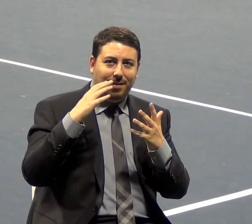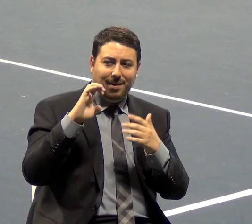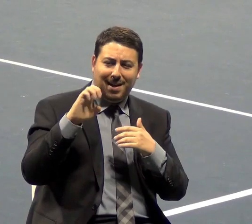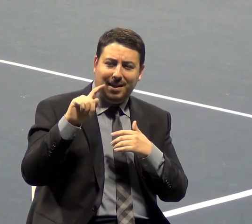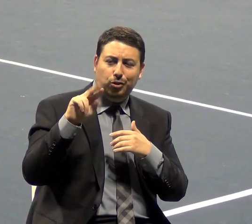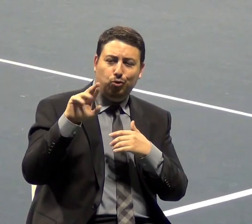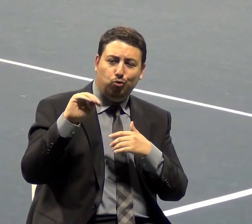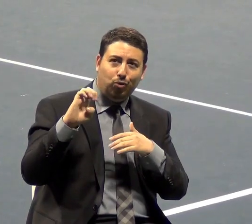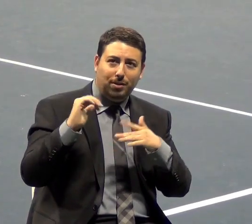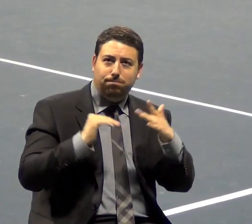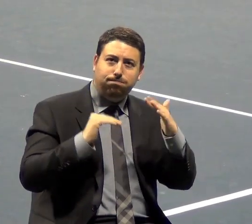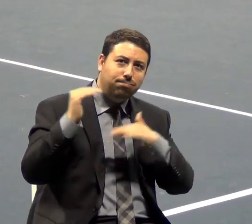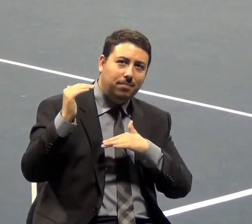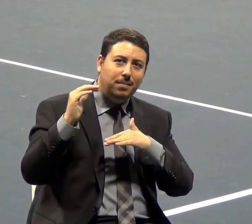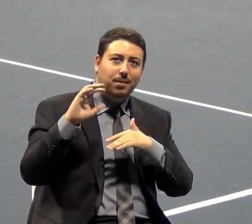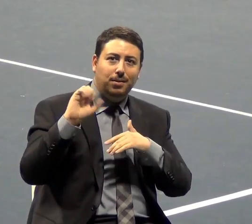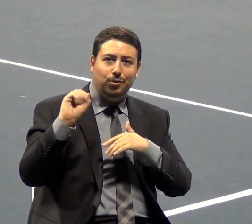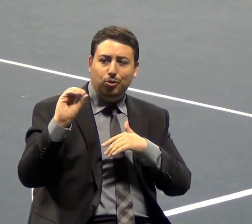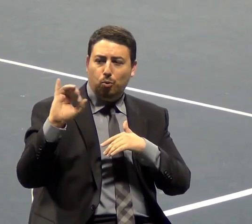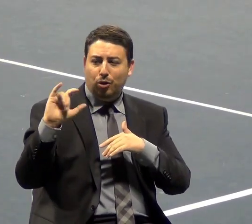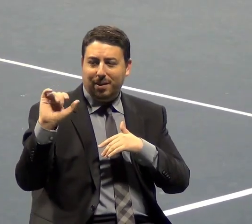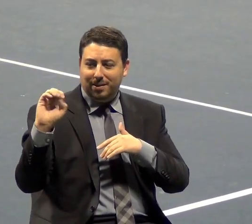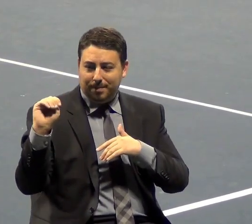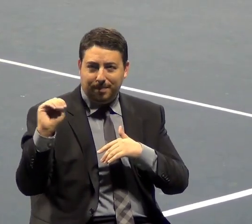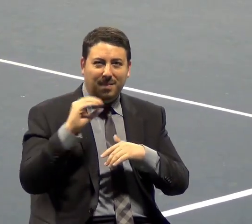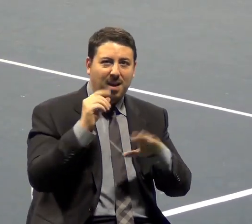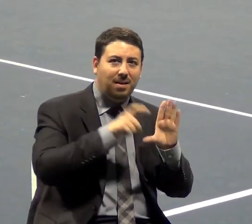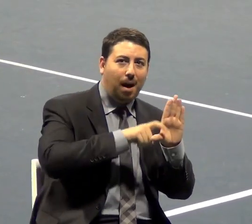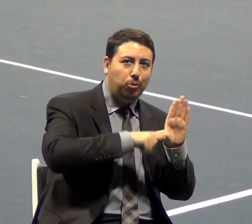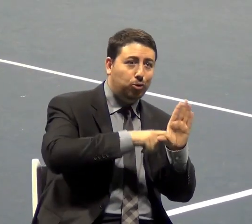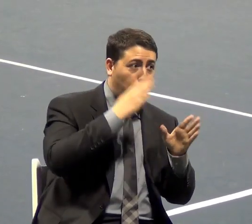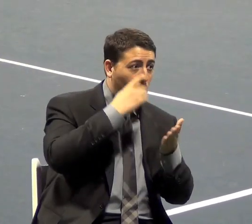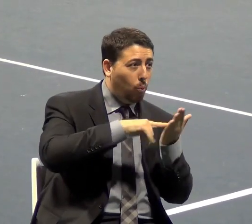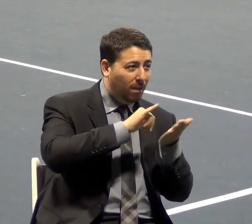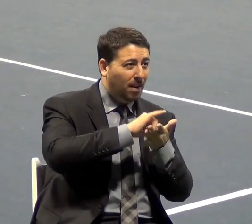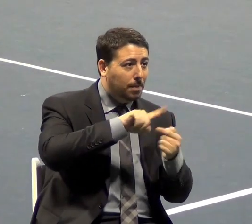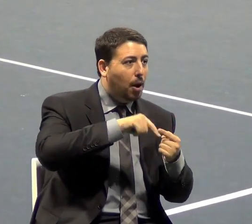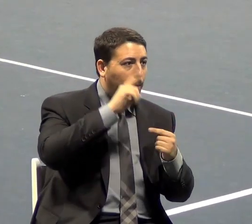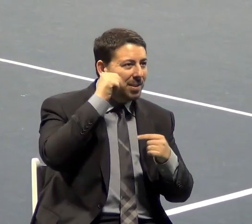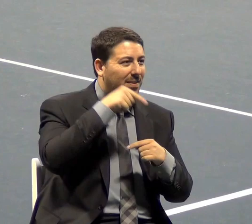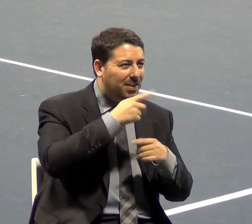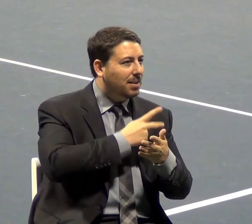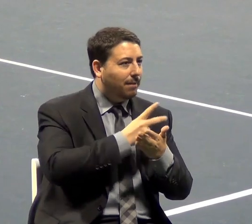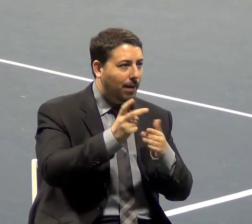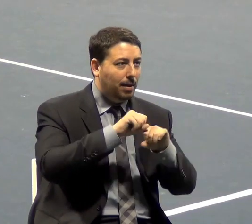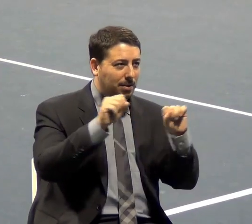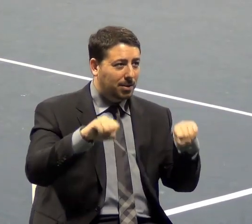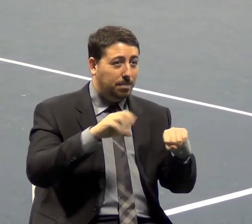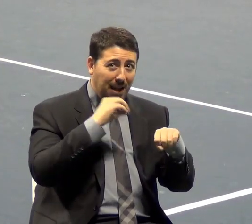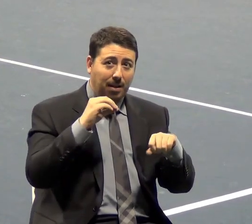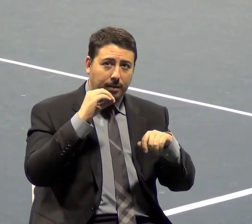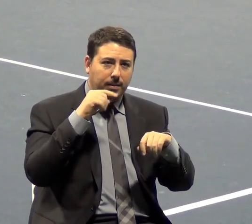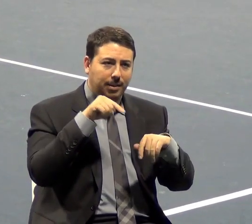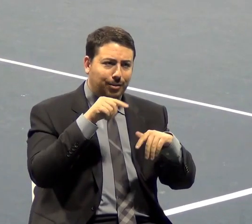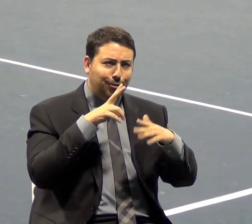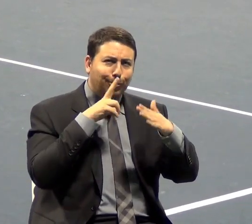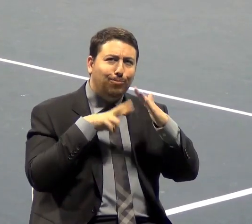socialism is and what communism is all about. Because it's a failed system. And it was a predictable event that the Soviet system would